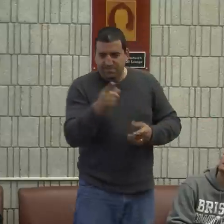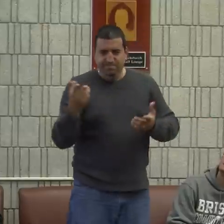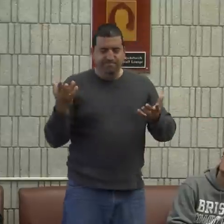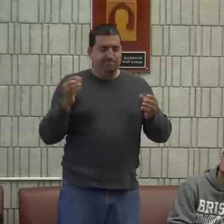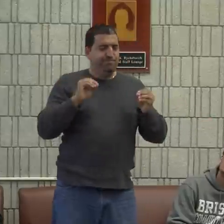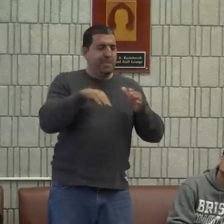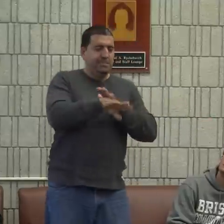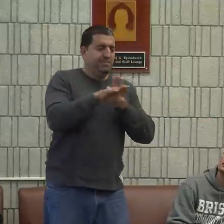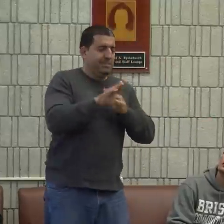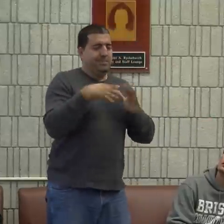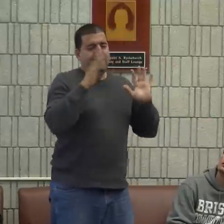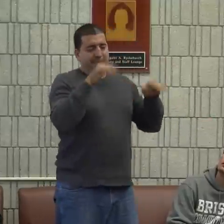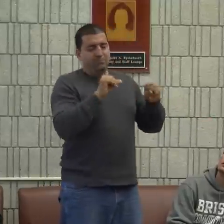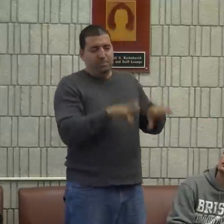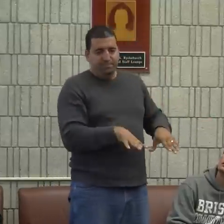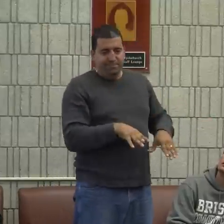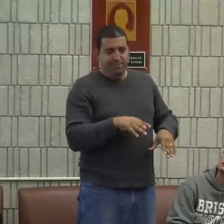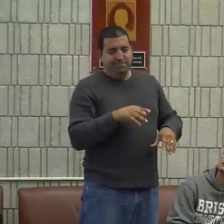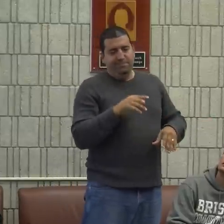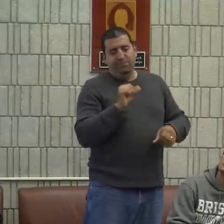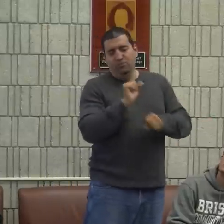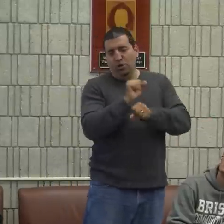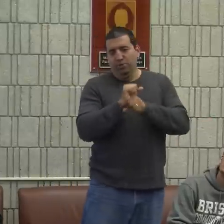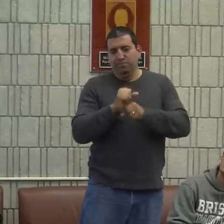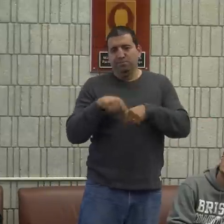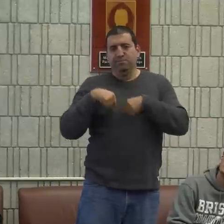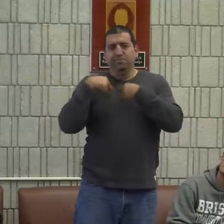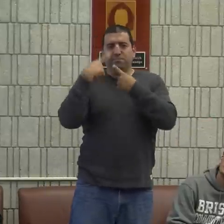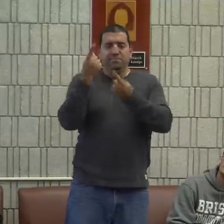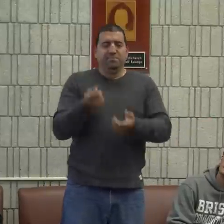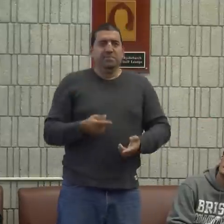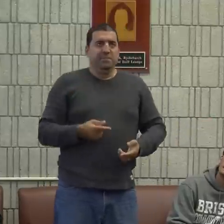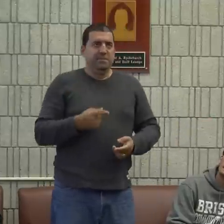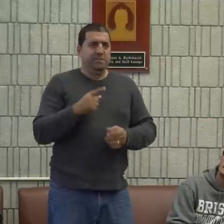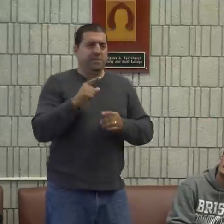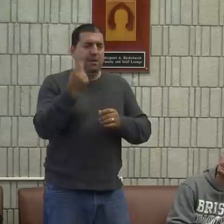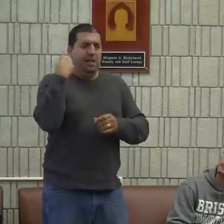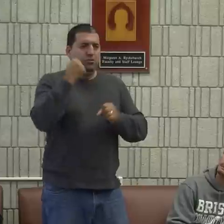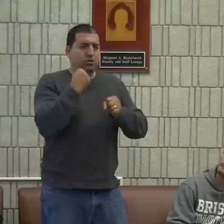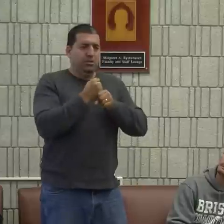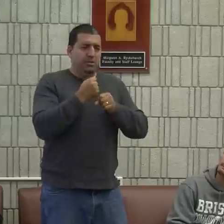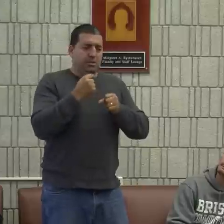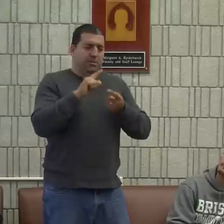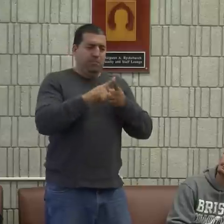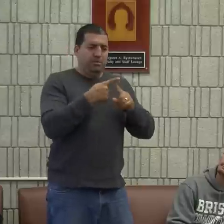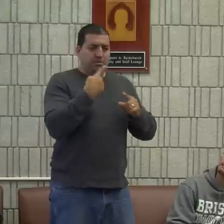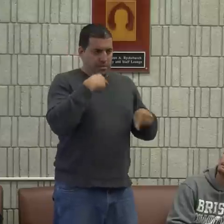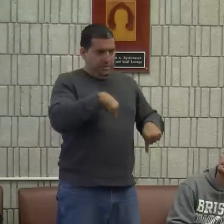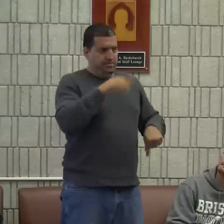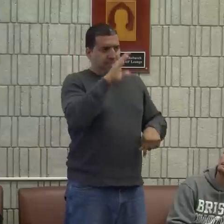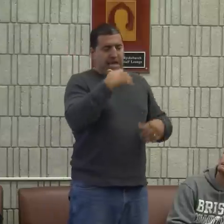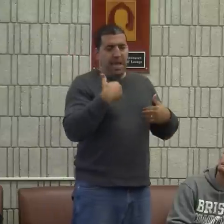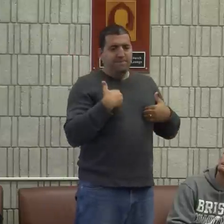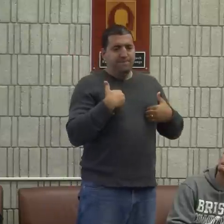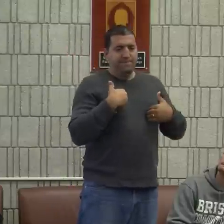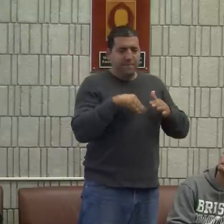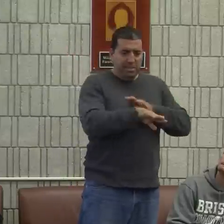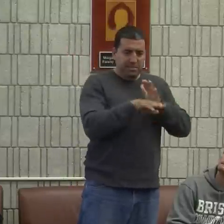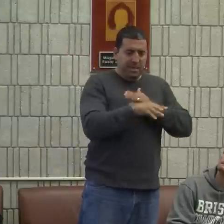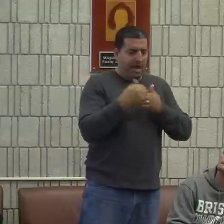friends help me and I got notes from them and there was really no access so I withdrew from there and I went to work. And then a friend said,